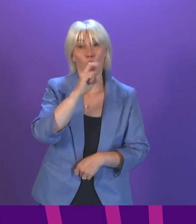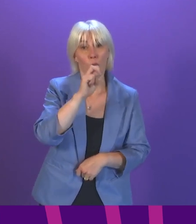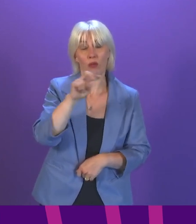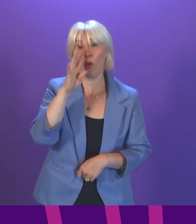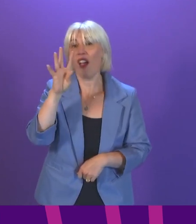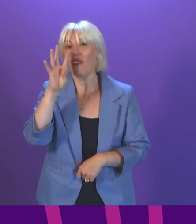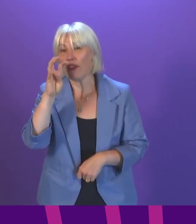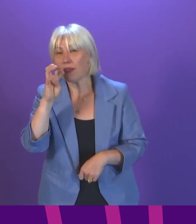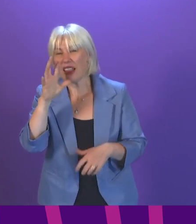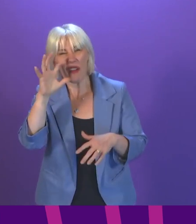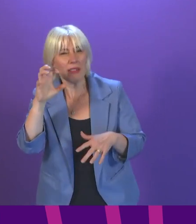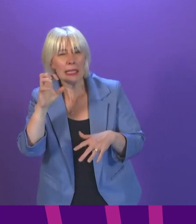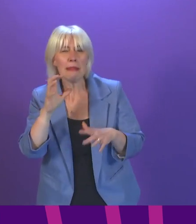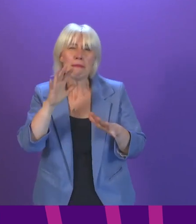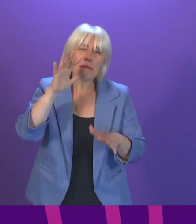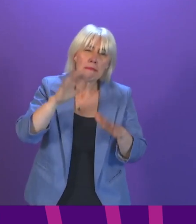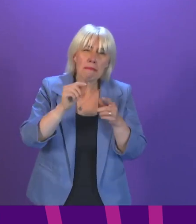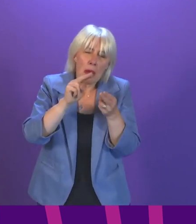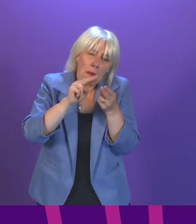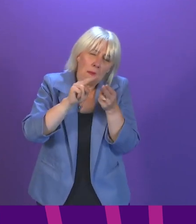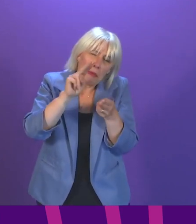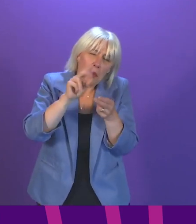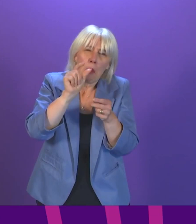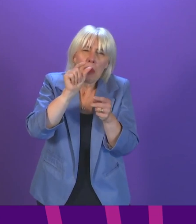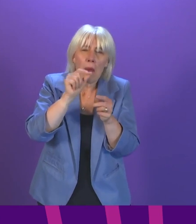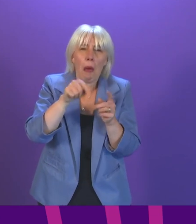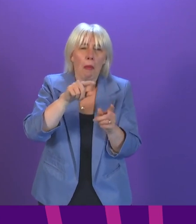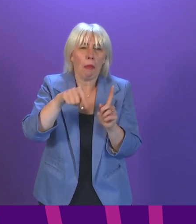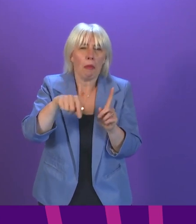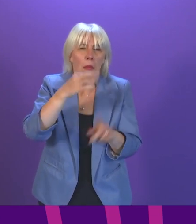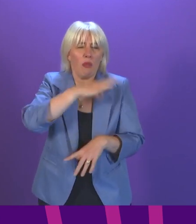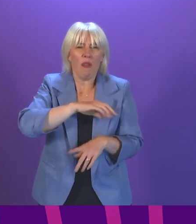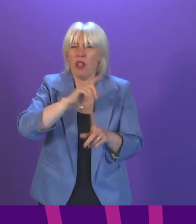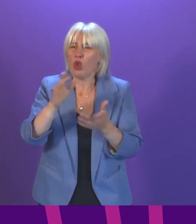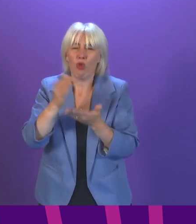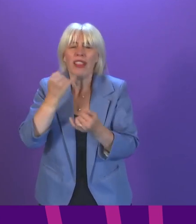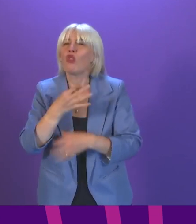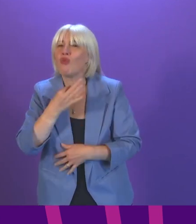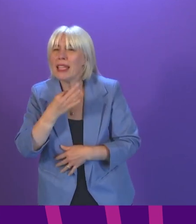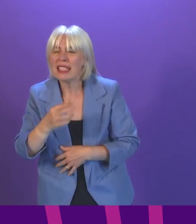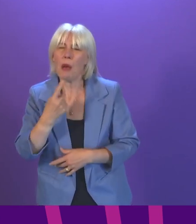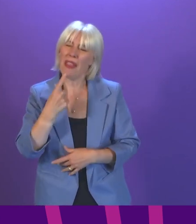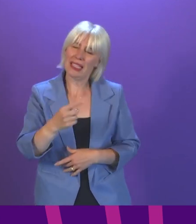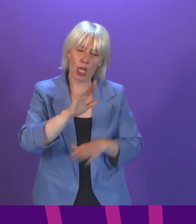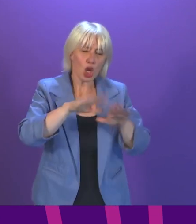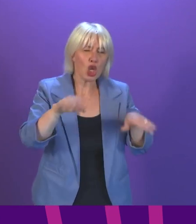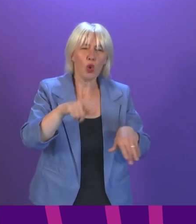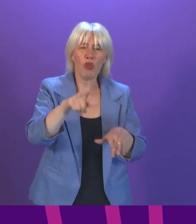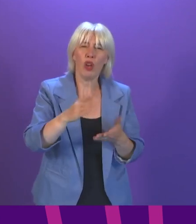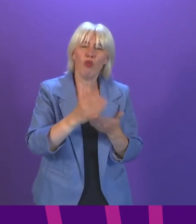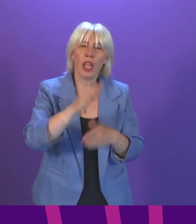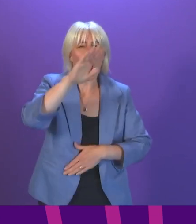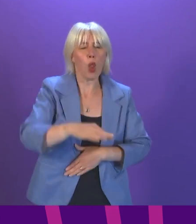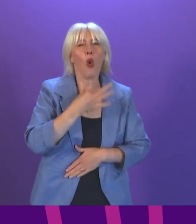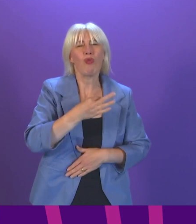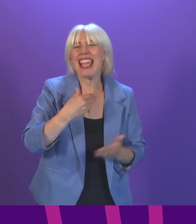does marginally outweigh any risks, but because it considers children to be at relatively lower risk of serious health harm from the